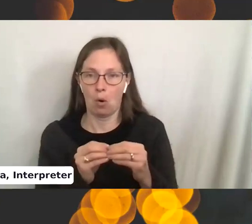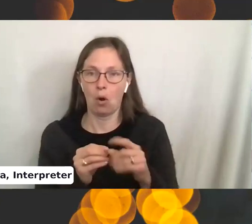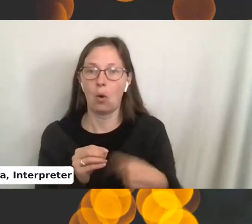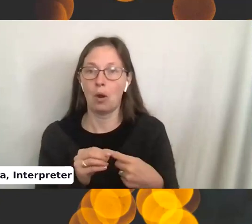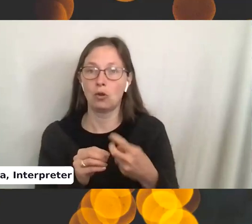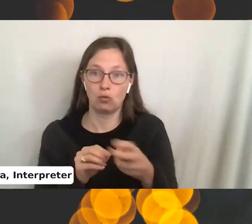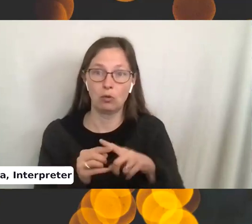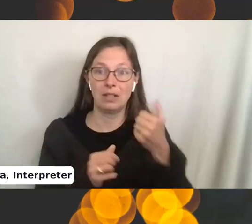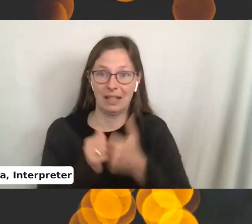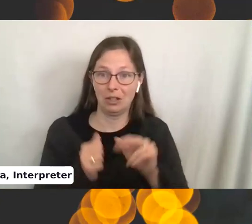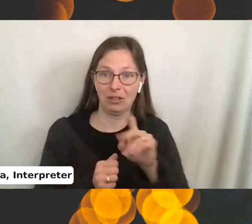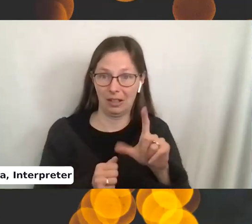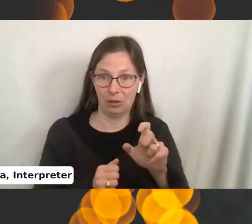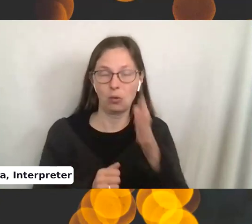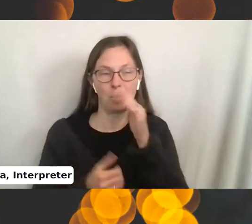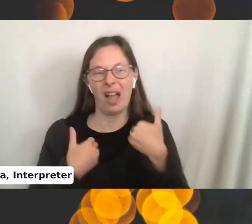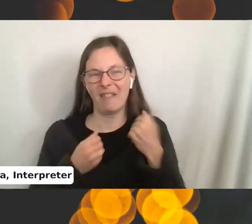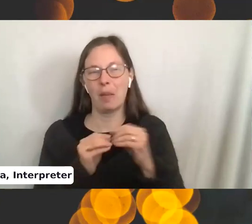Otherwise you can end up with a looser stitch.